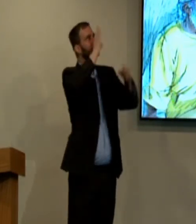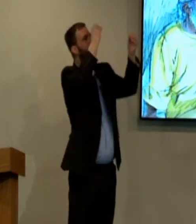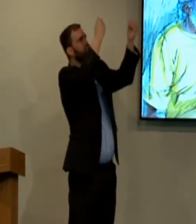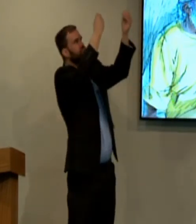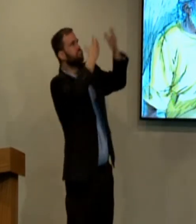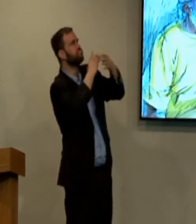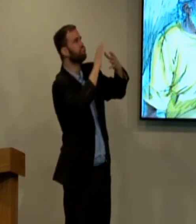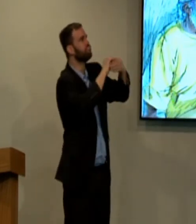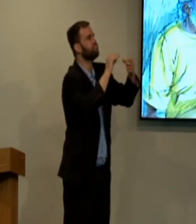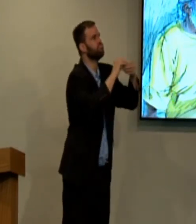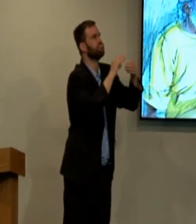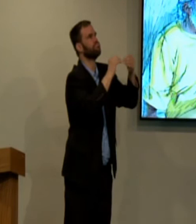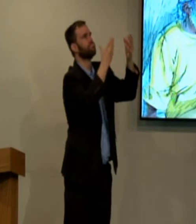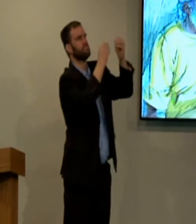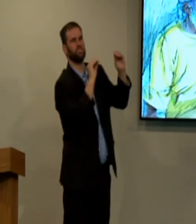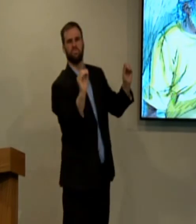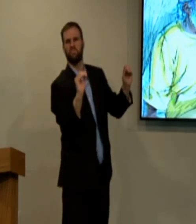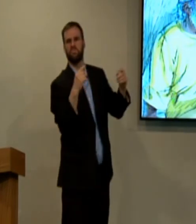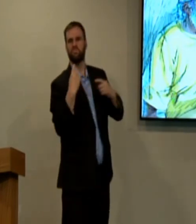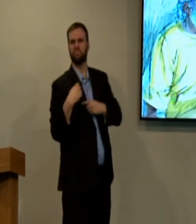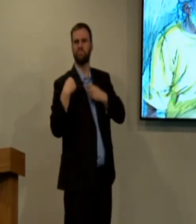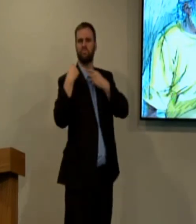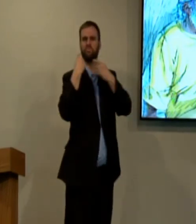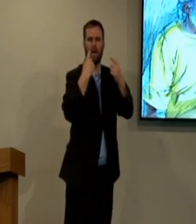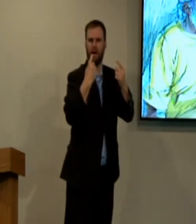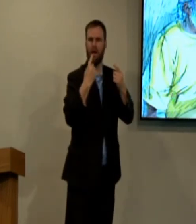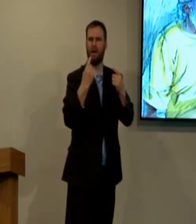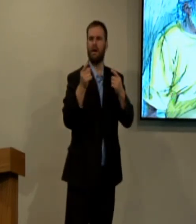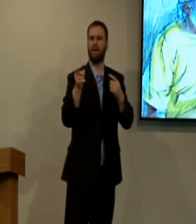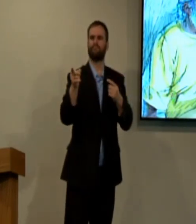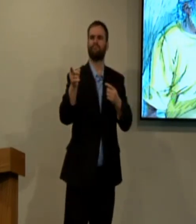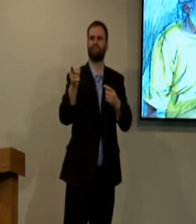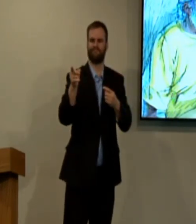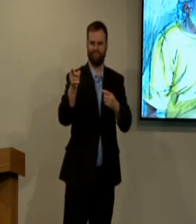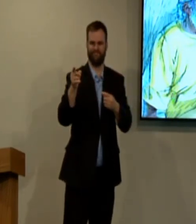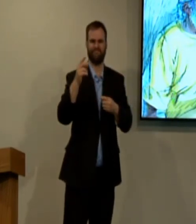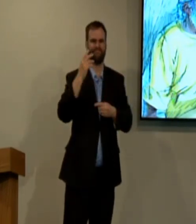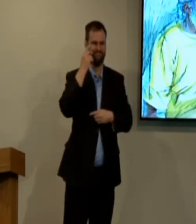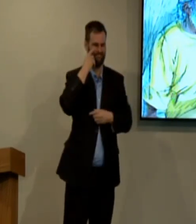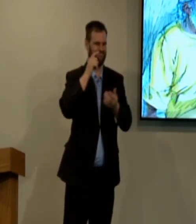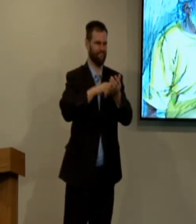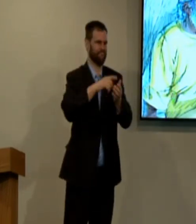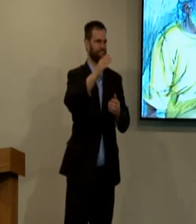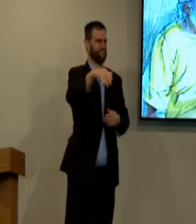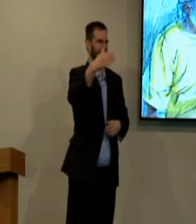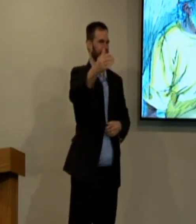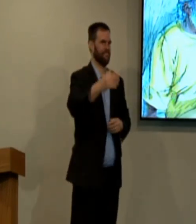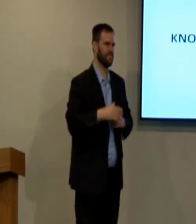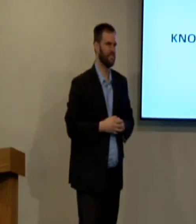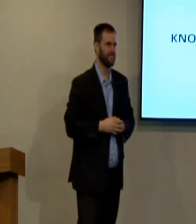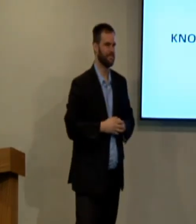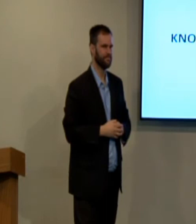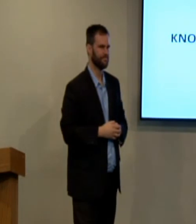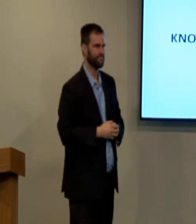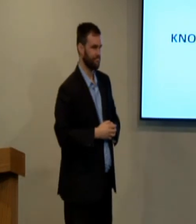He realizes, for so long, there's been no revelation of God, no direct revelation, but he realizes